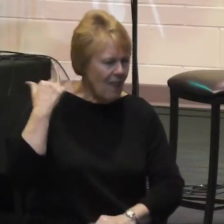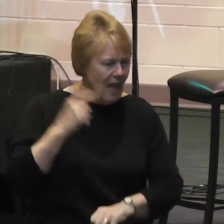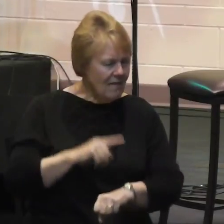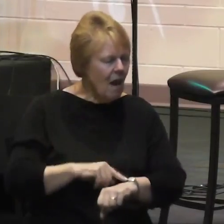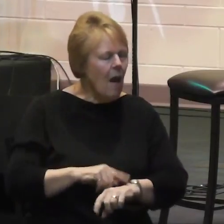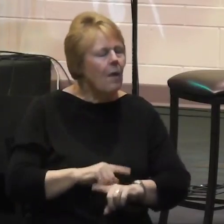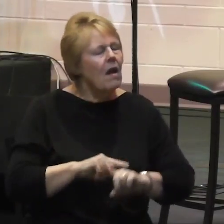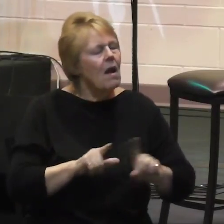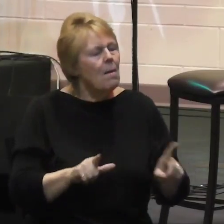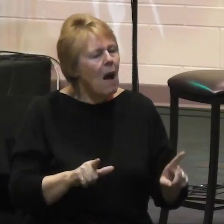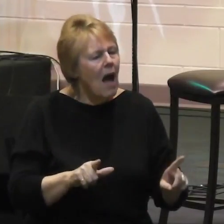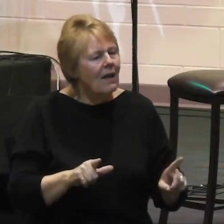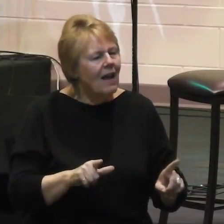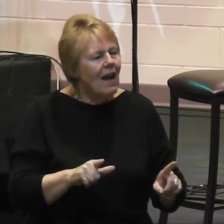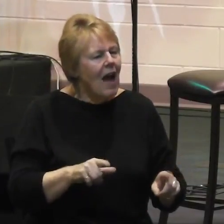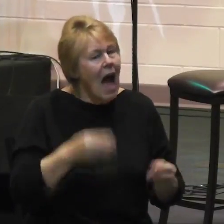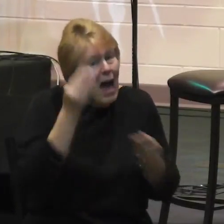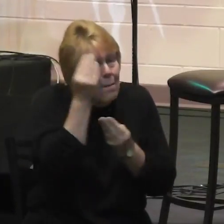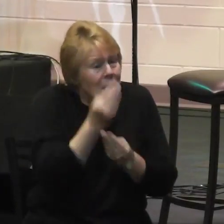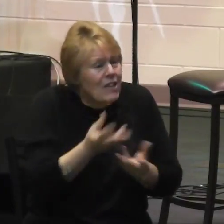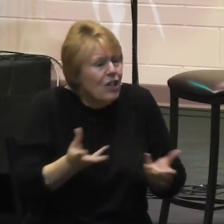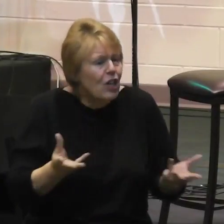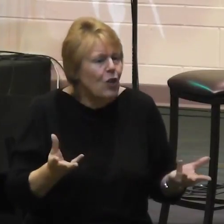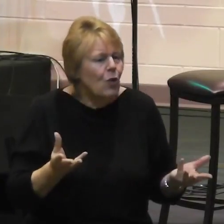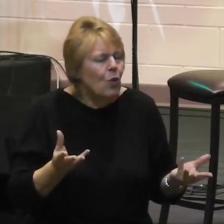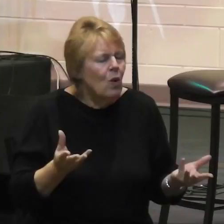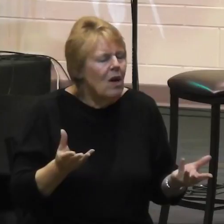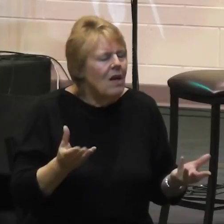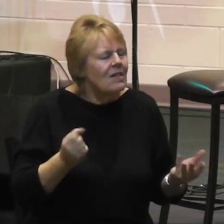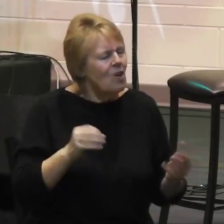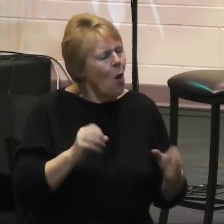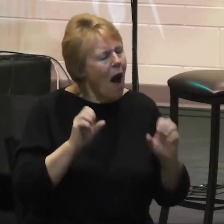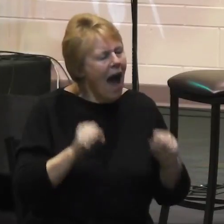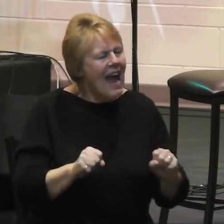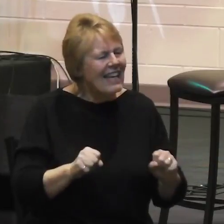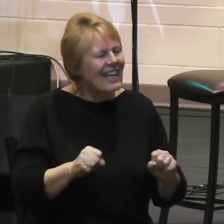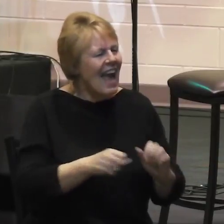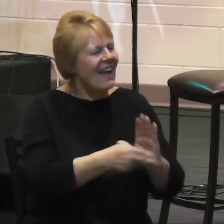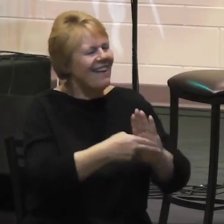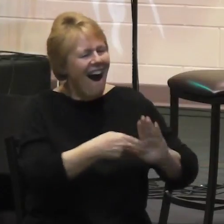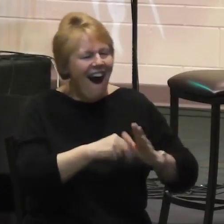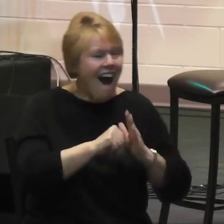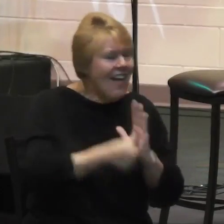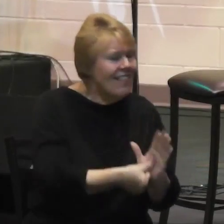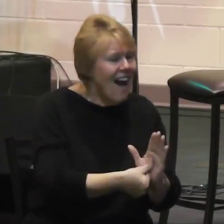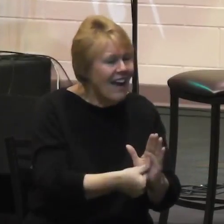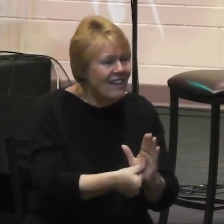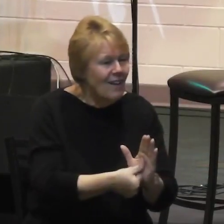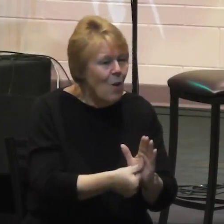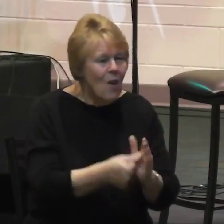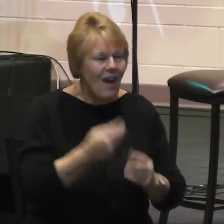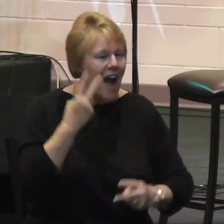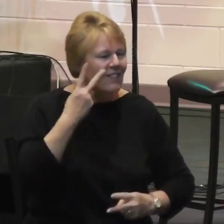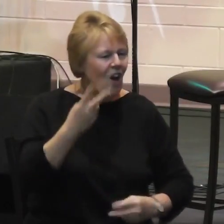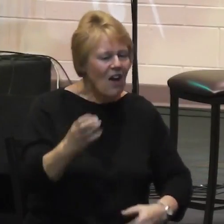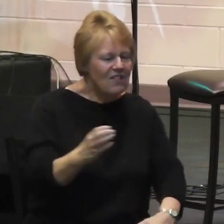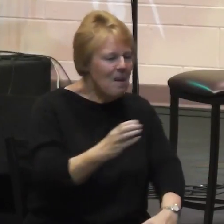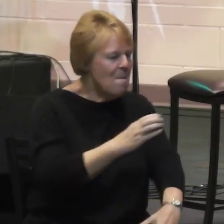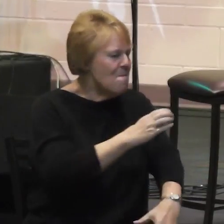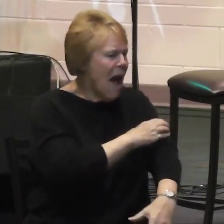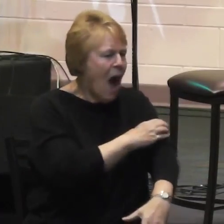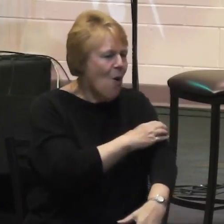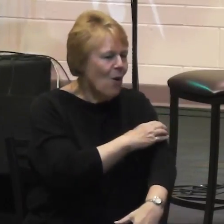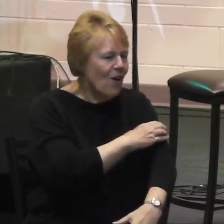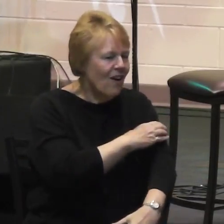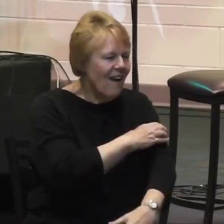I can highlight what I witnessed as the power of the body of Christ in bringing healing